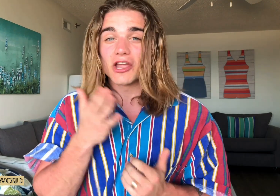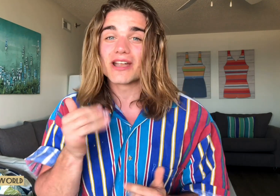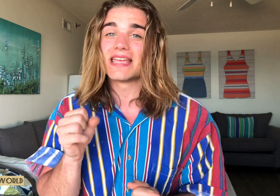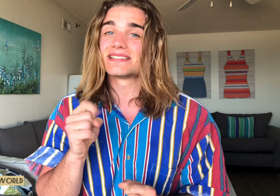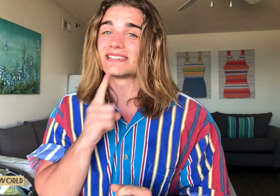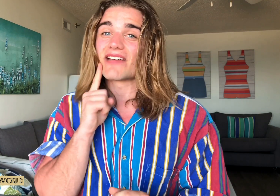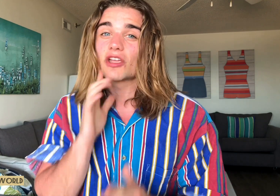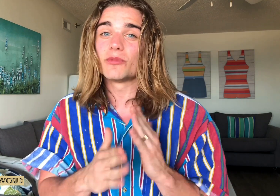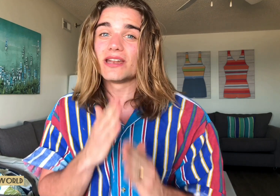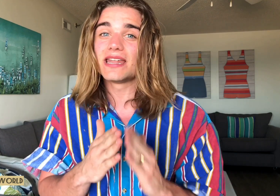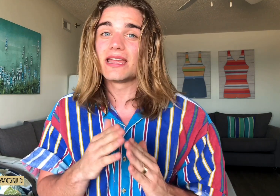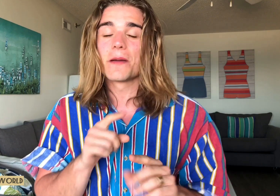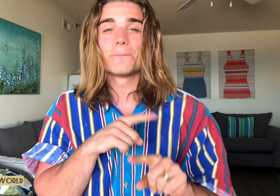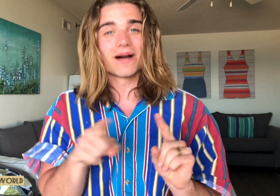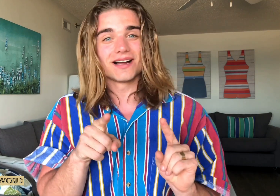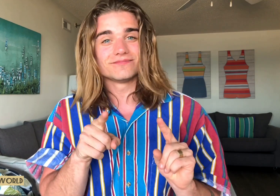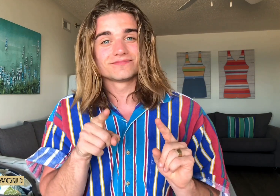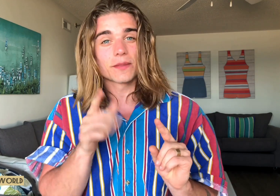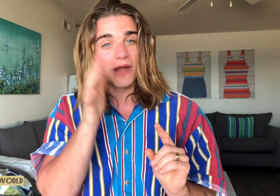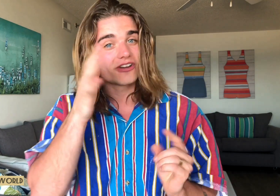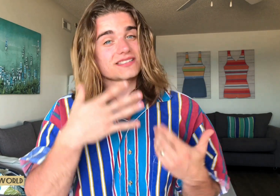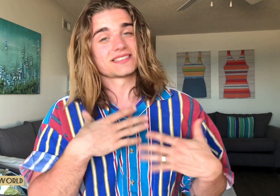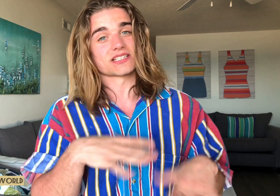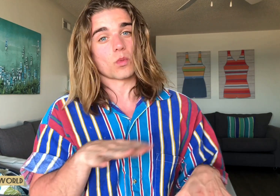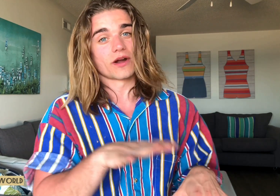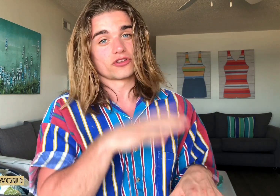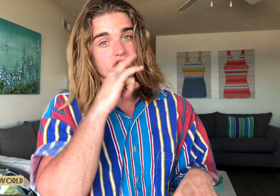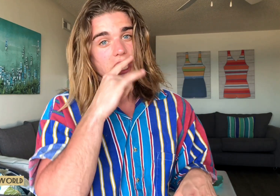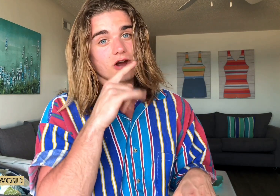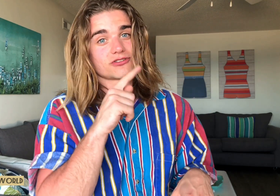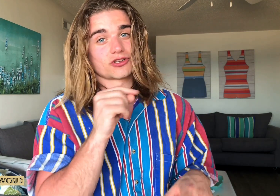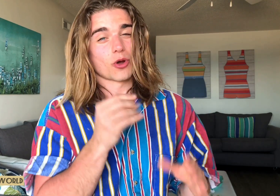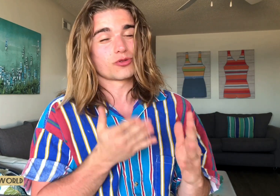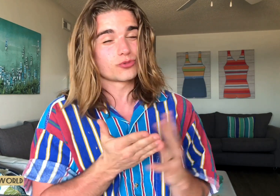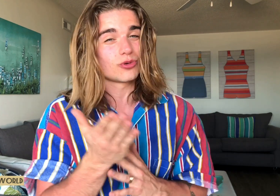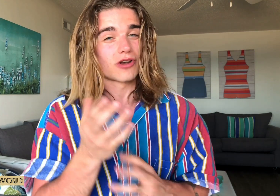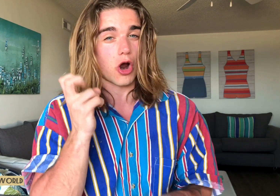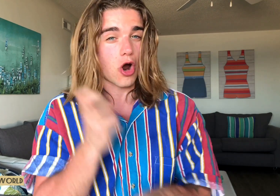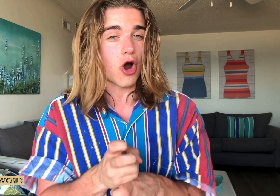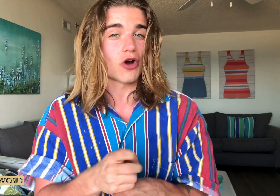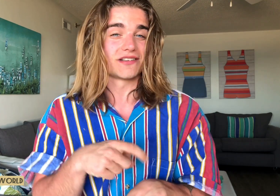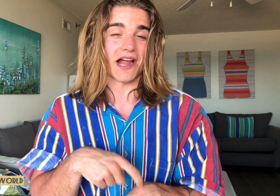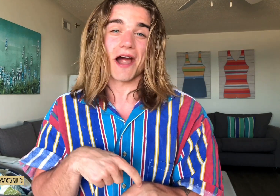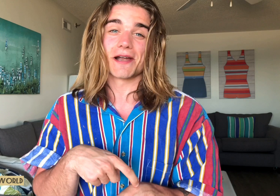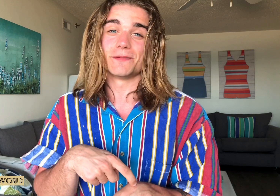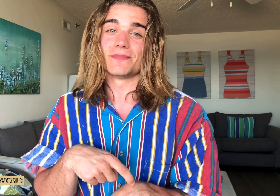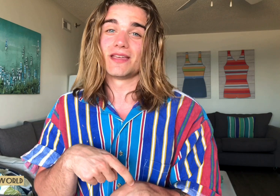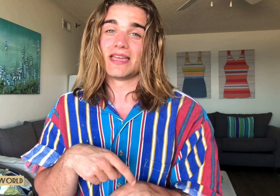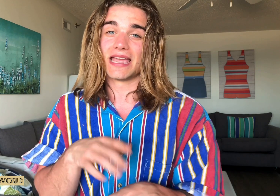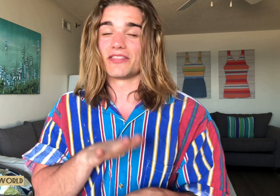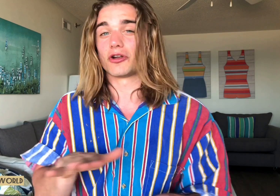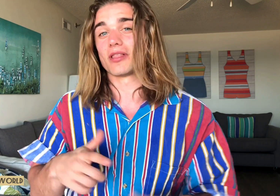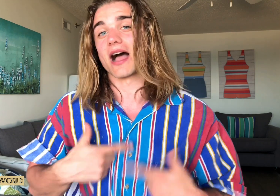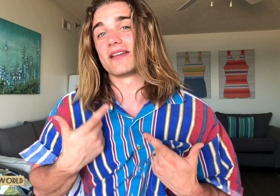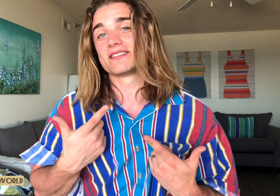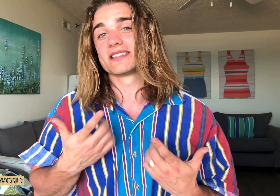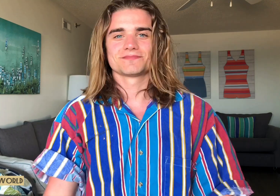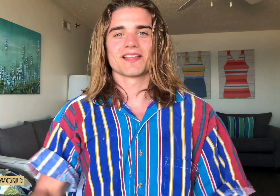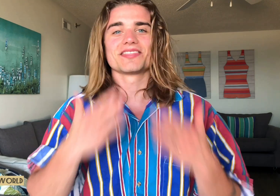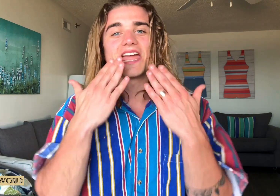There is the deaf community, but parents doesn't want their child to go through the hard time in their lives. Thank